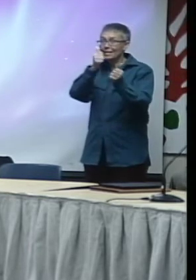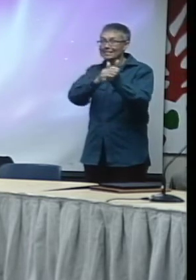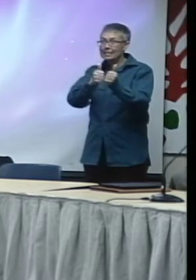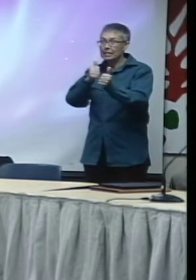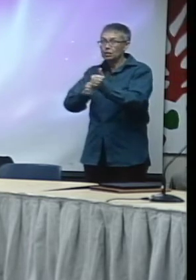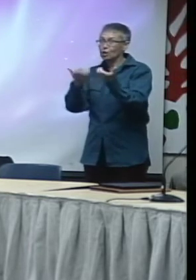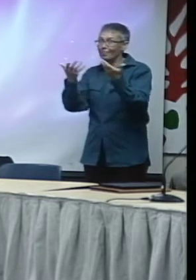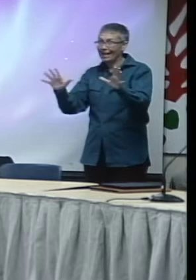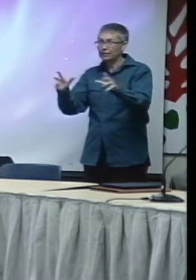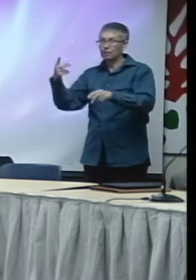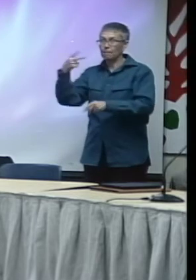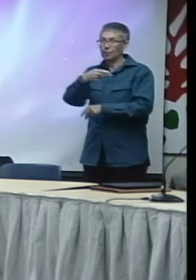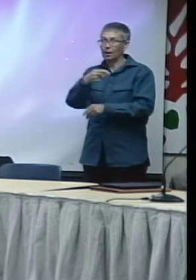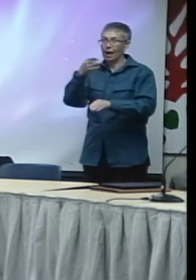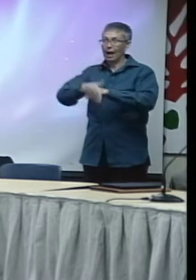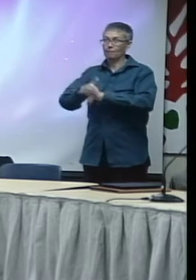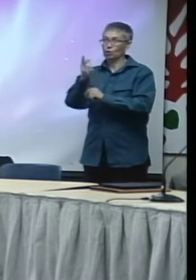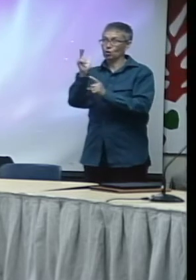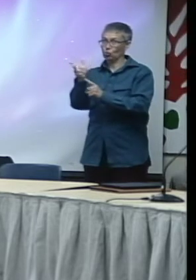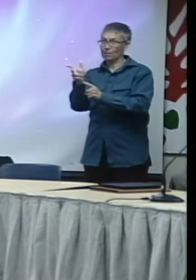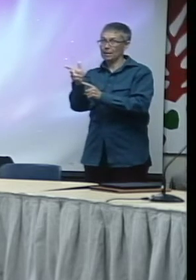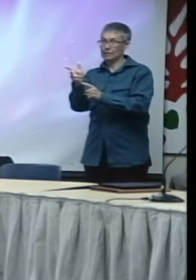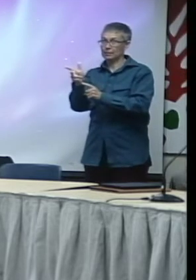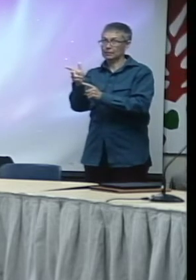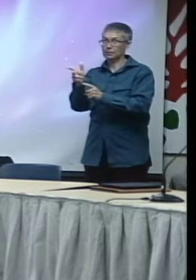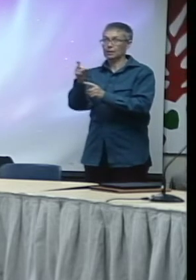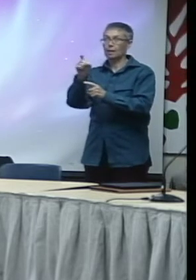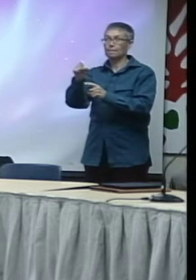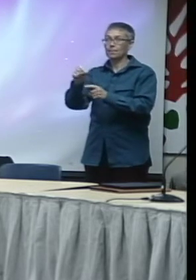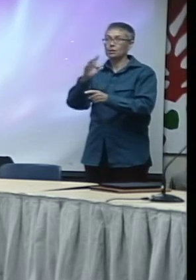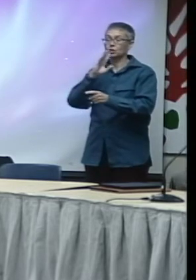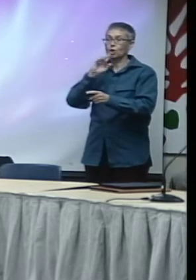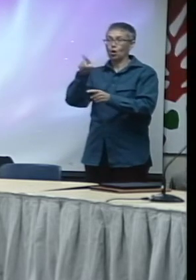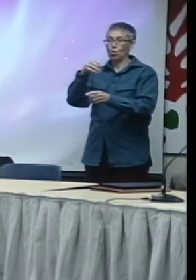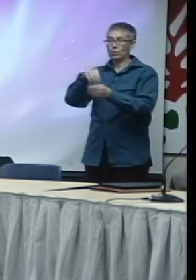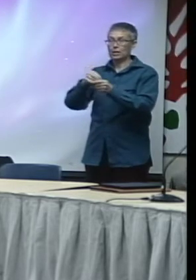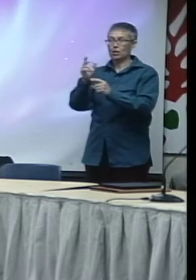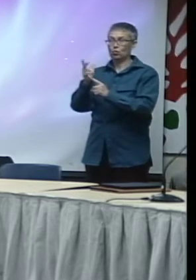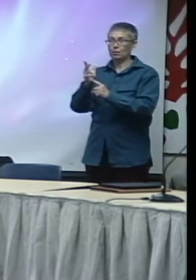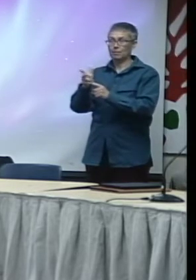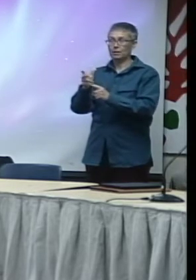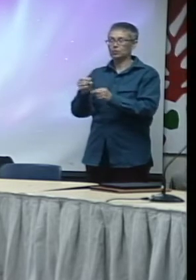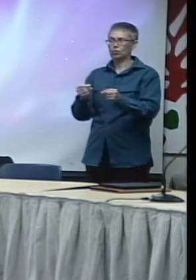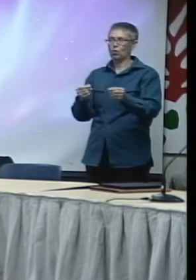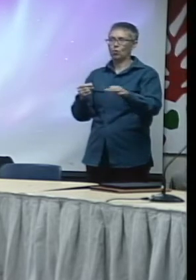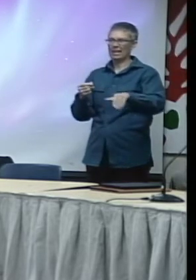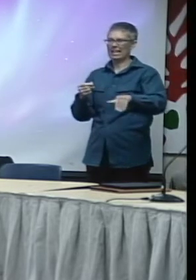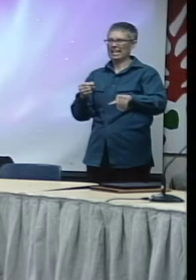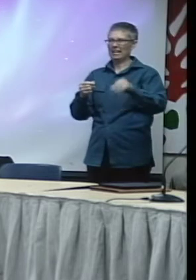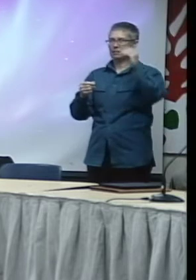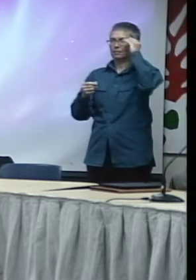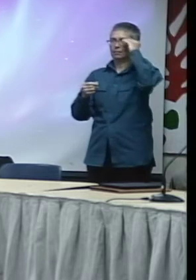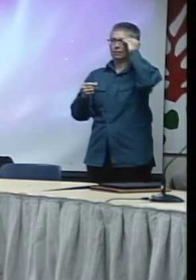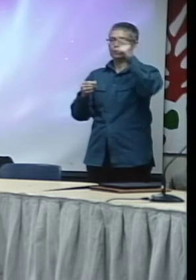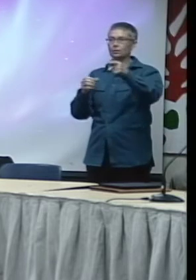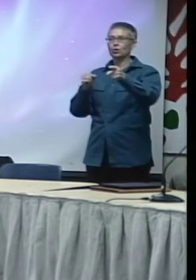timekeepers here who will be monitoring that. And that's to honor everybody's time here. People have taken time out to be here.